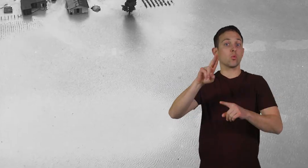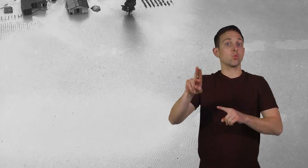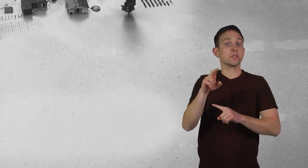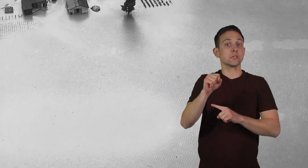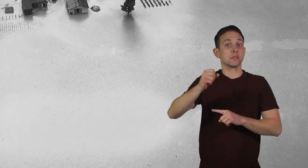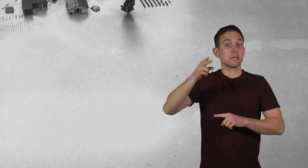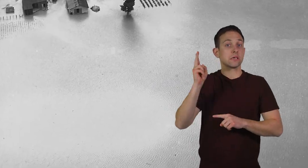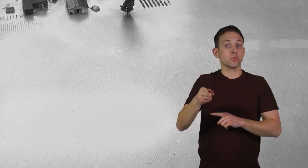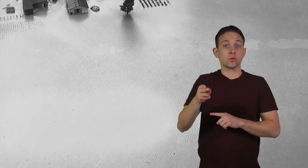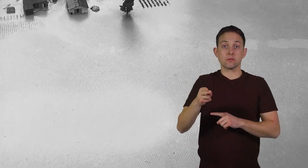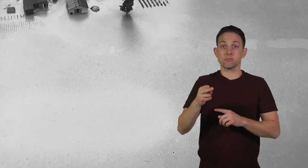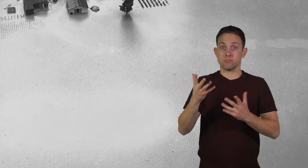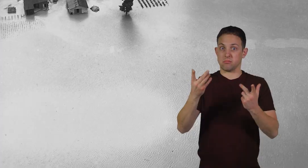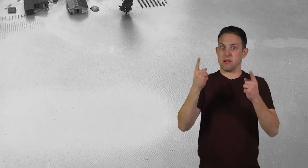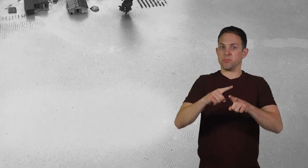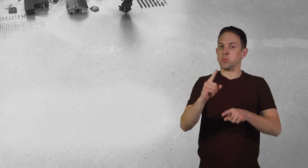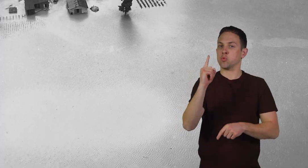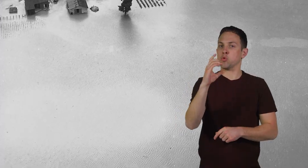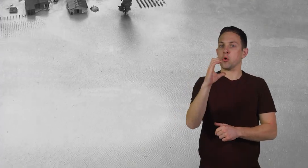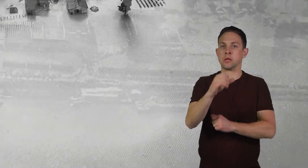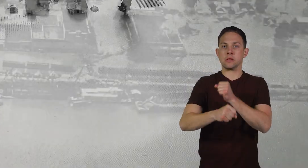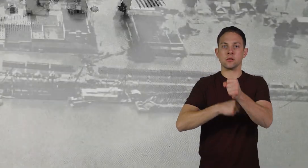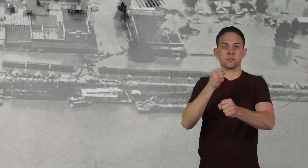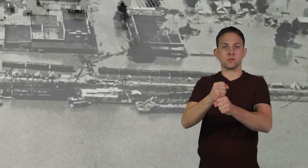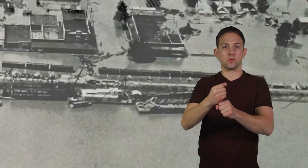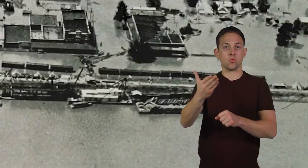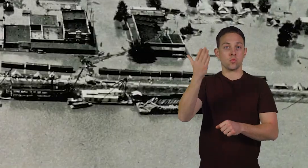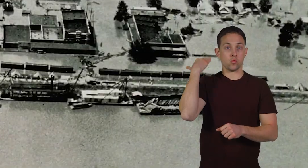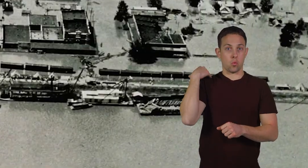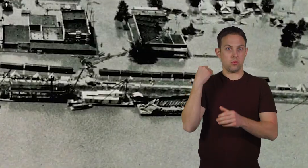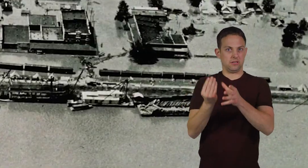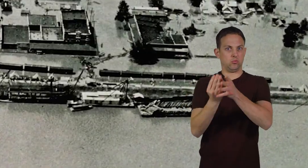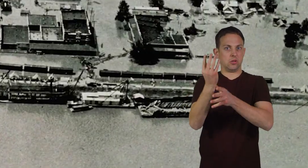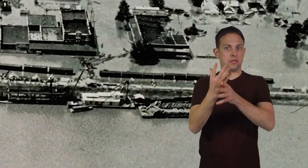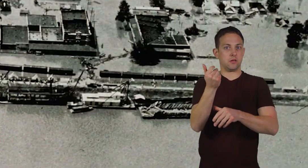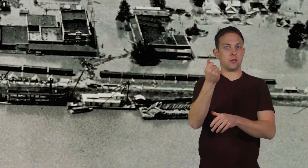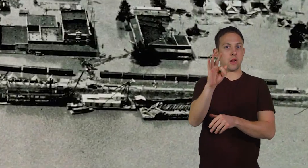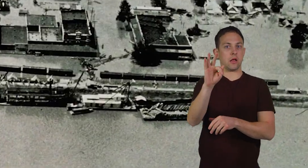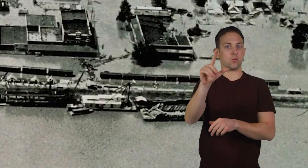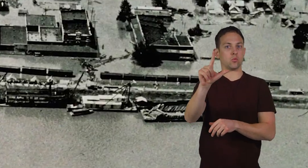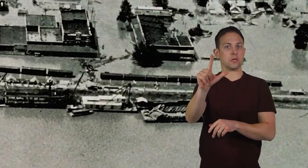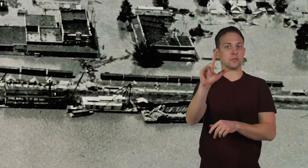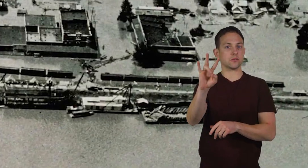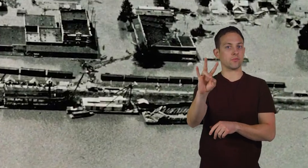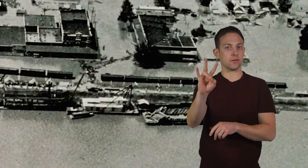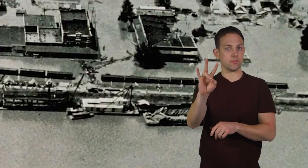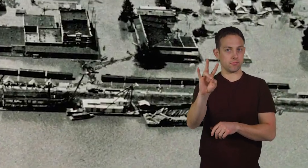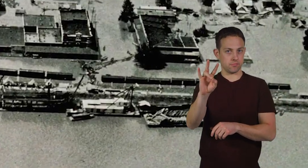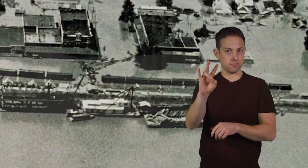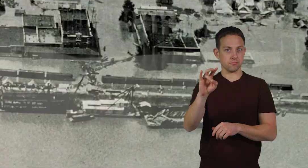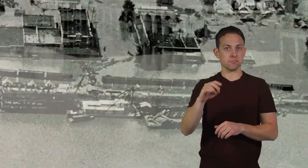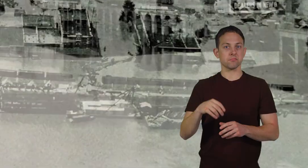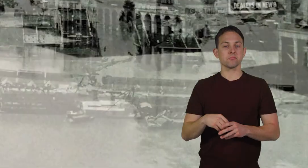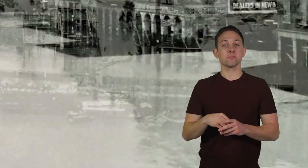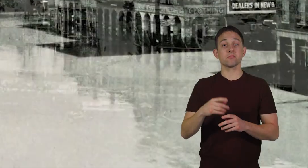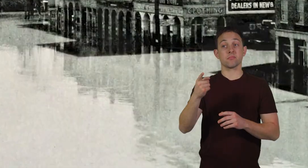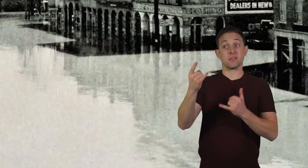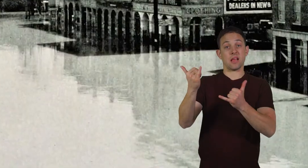United States happened almost 100 years ago in the spring of 1927. It is now